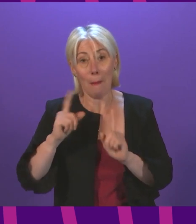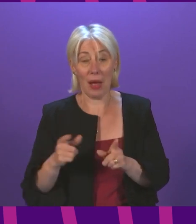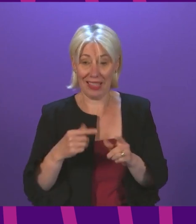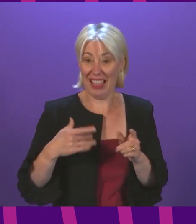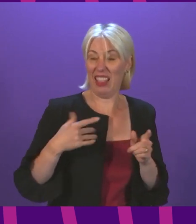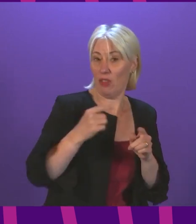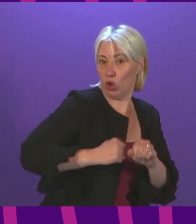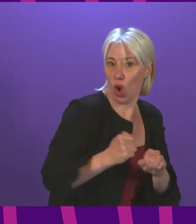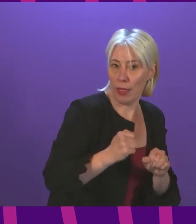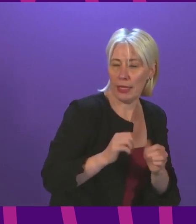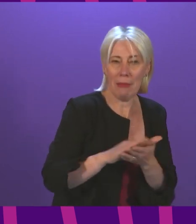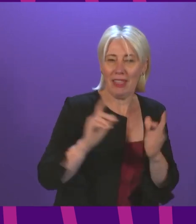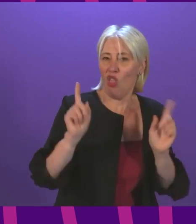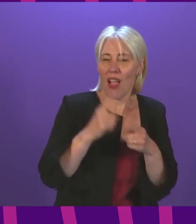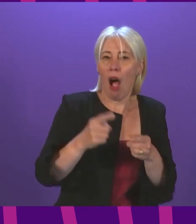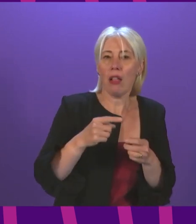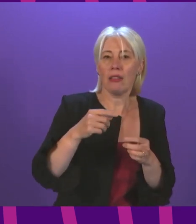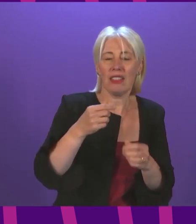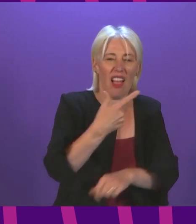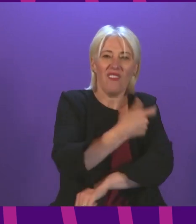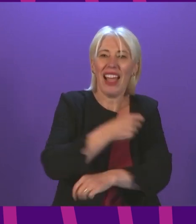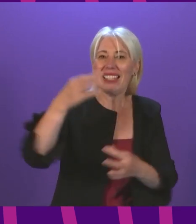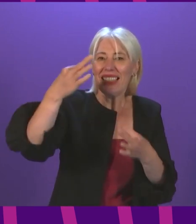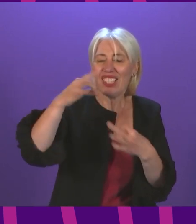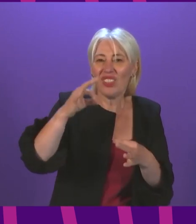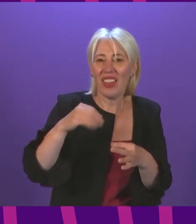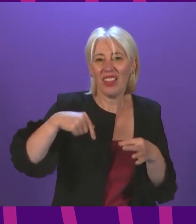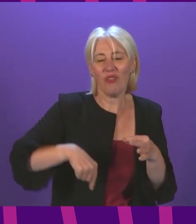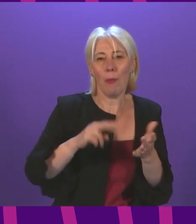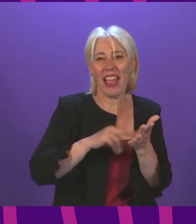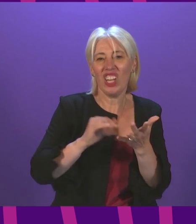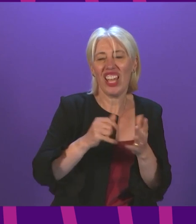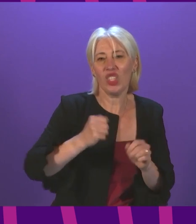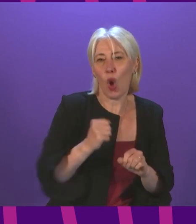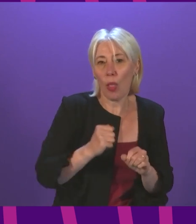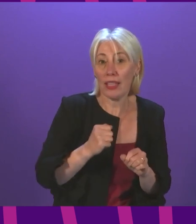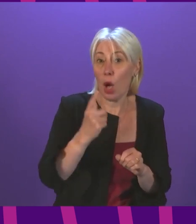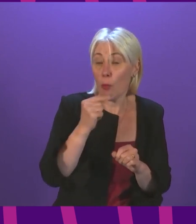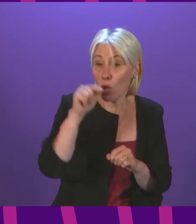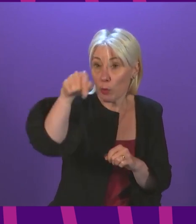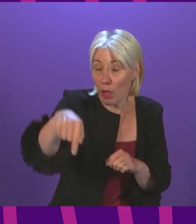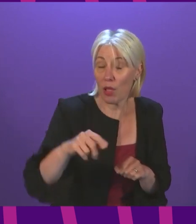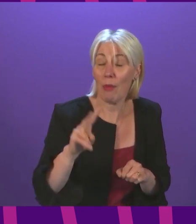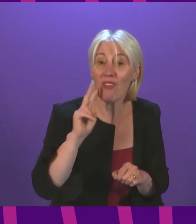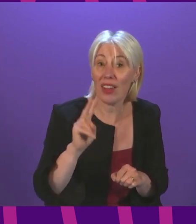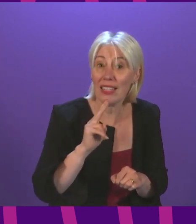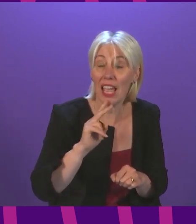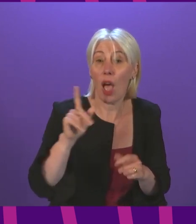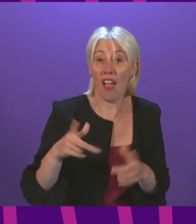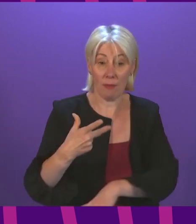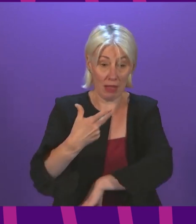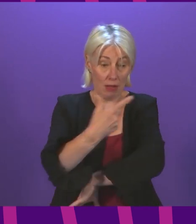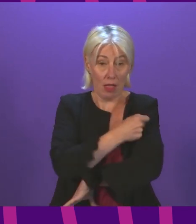automatically access a vaccine certificate from nhs scotland so will they will to do so by friday will their vaccination and england